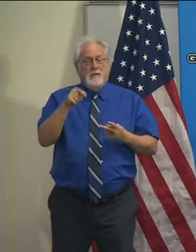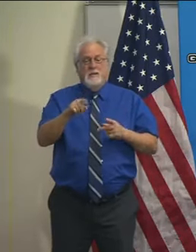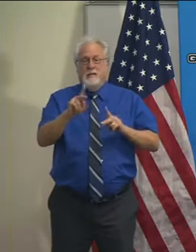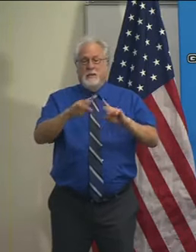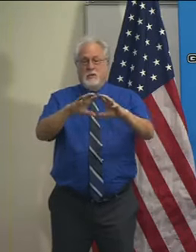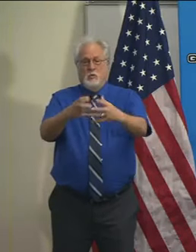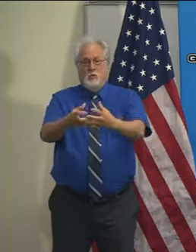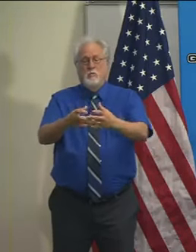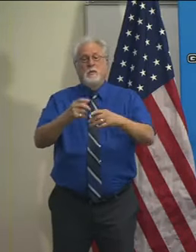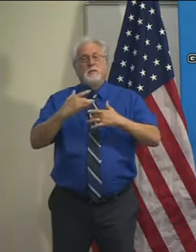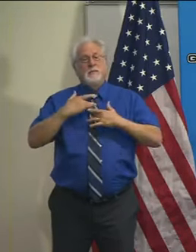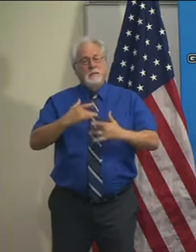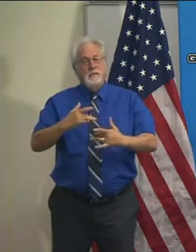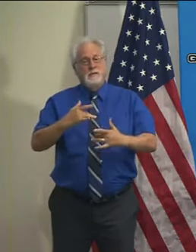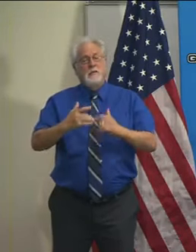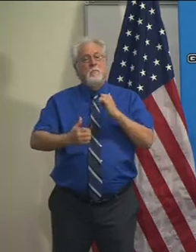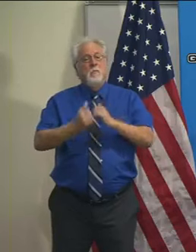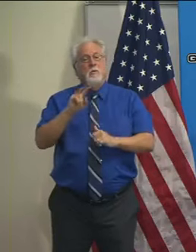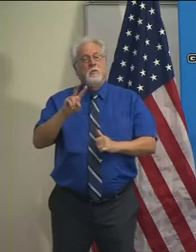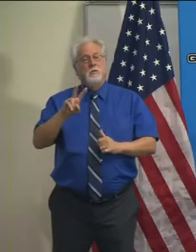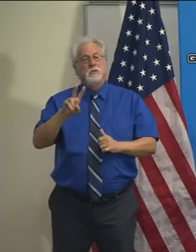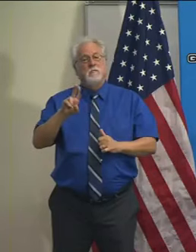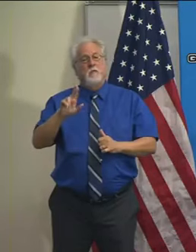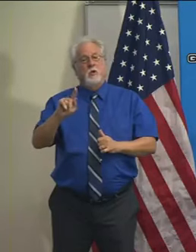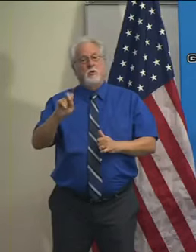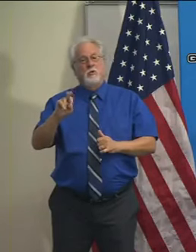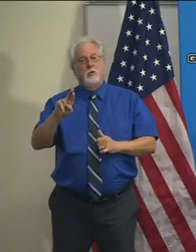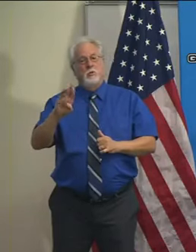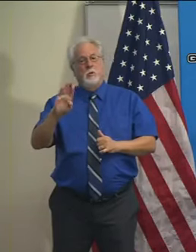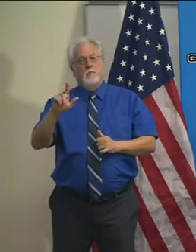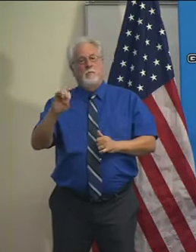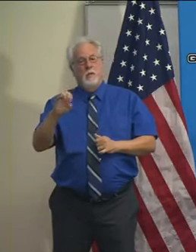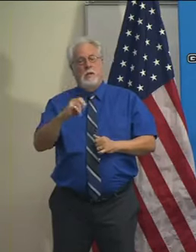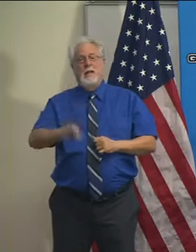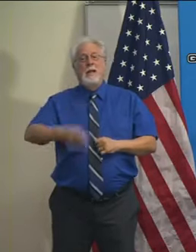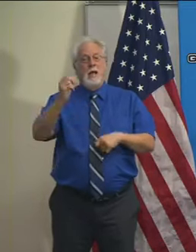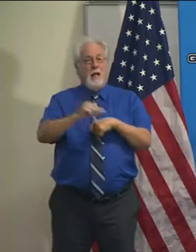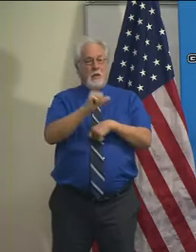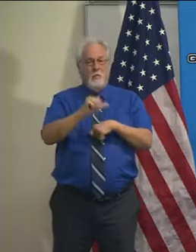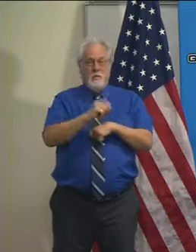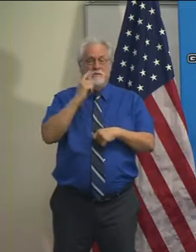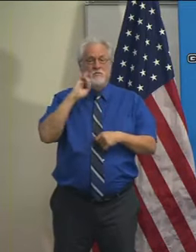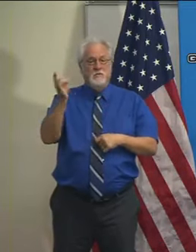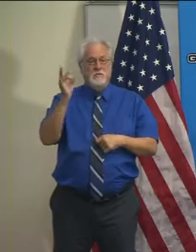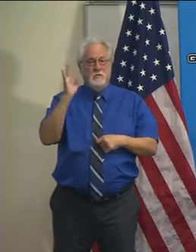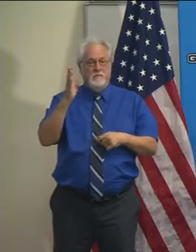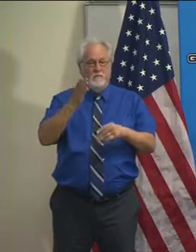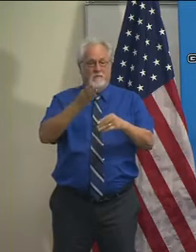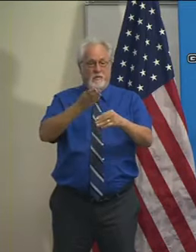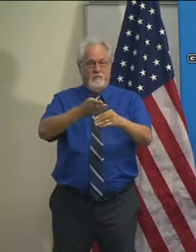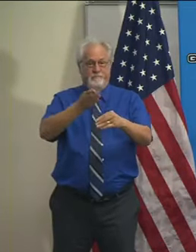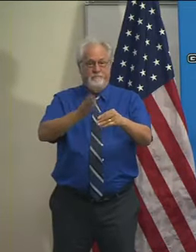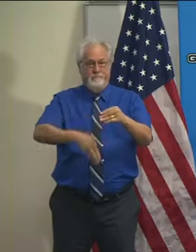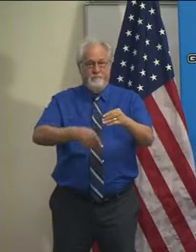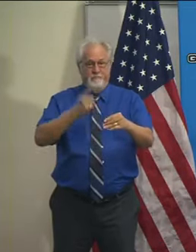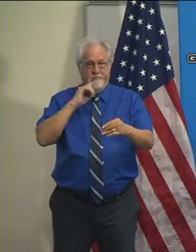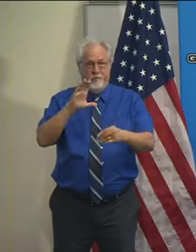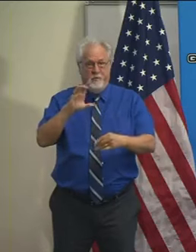continues to be among our most vulnerable and at highest risk for severe outcomes of COVID-19